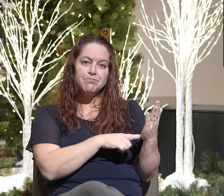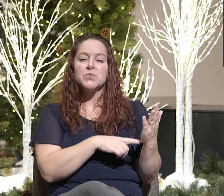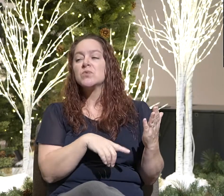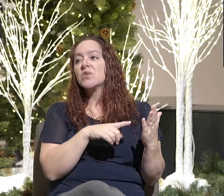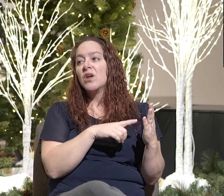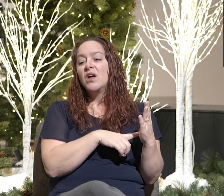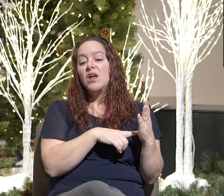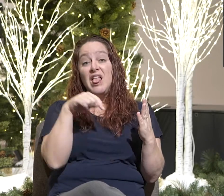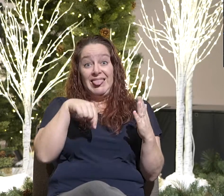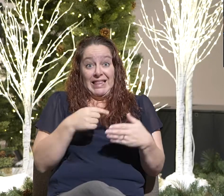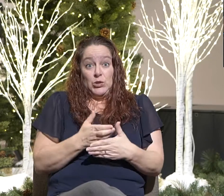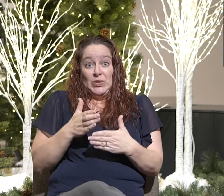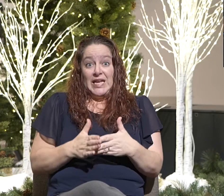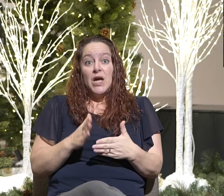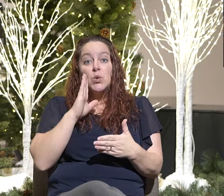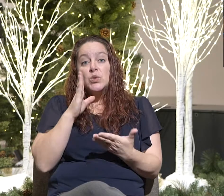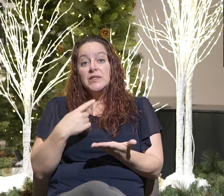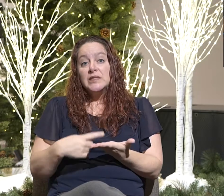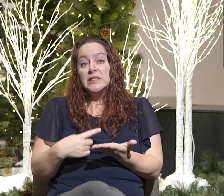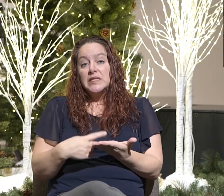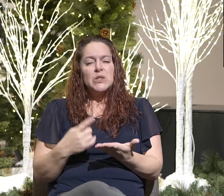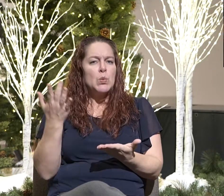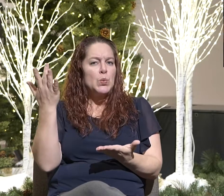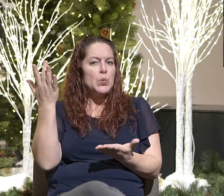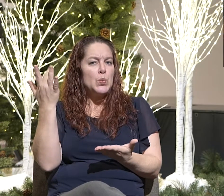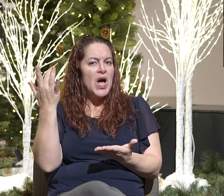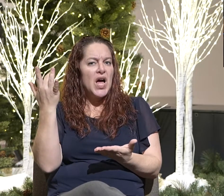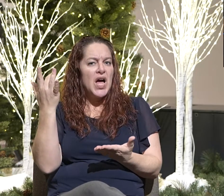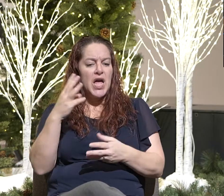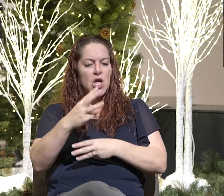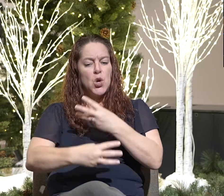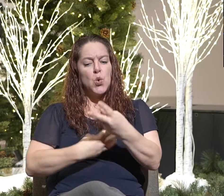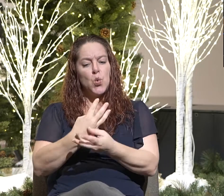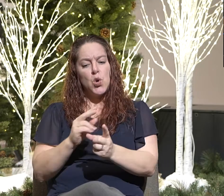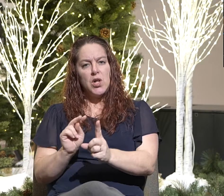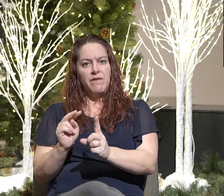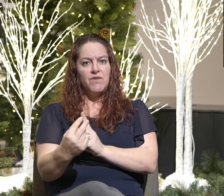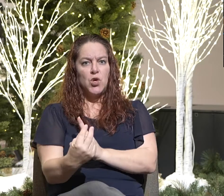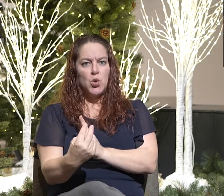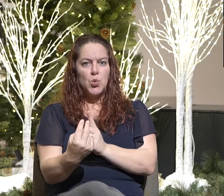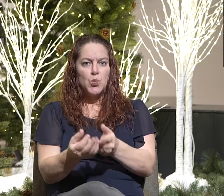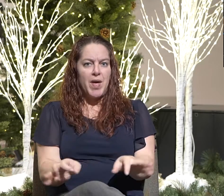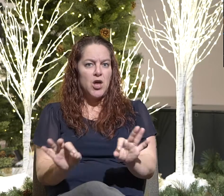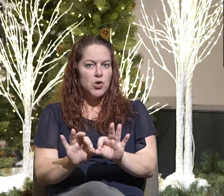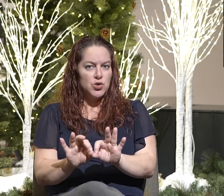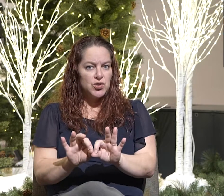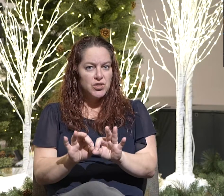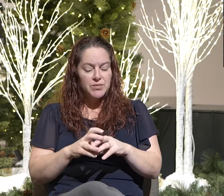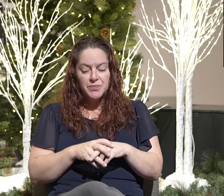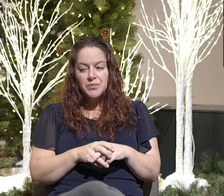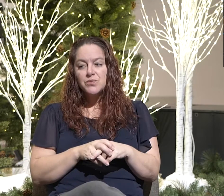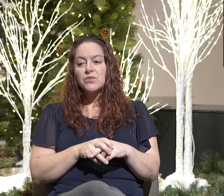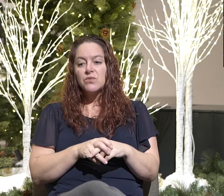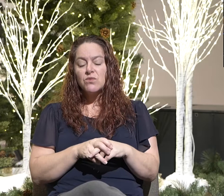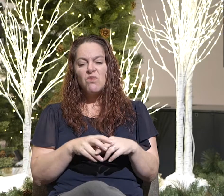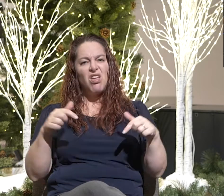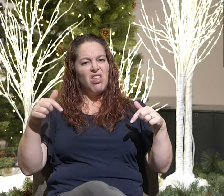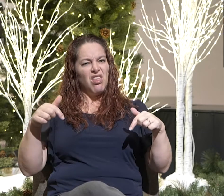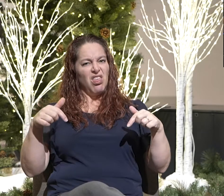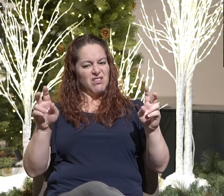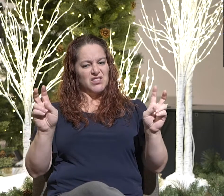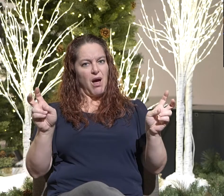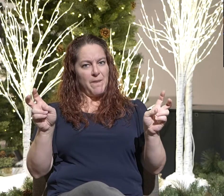In this weekend, we're going to be discussing why worldviews matter. So, this topic,